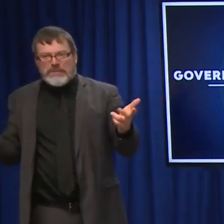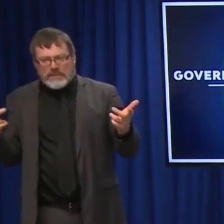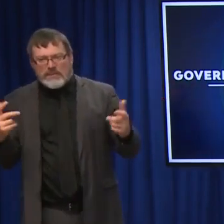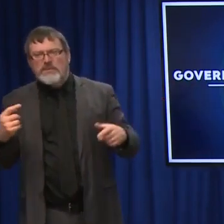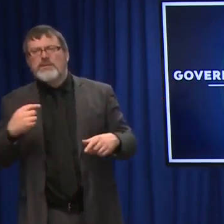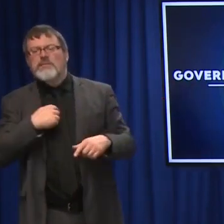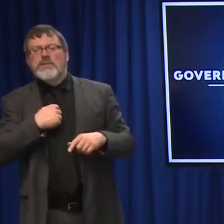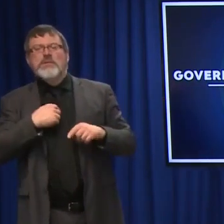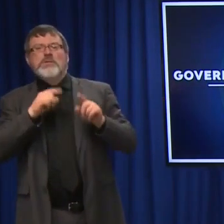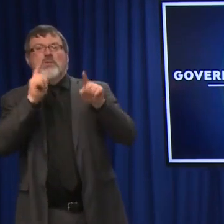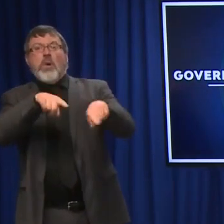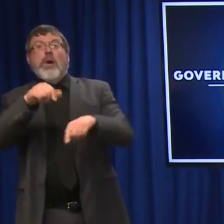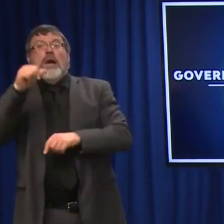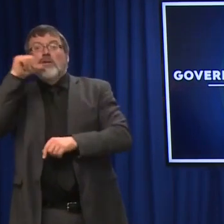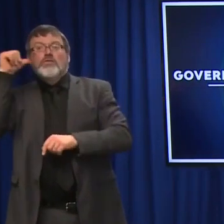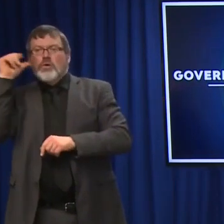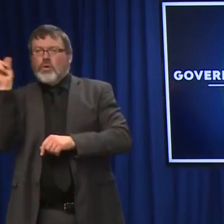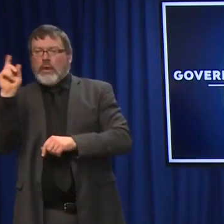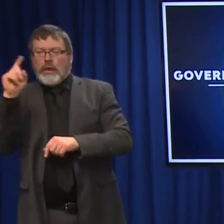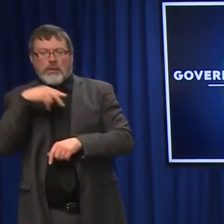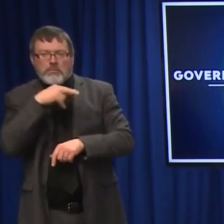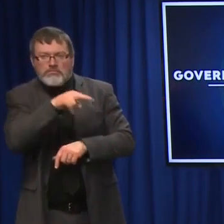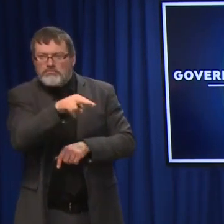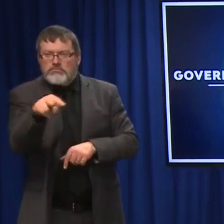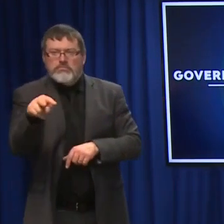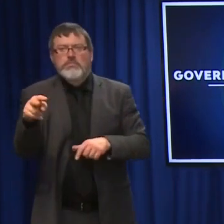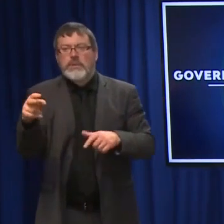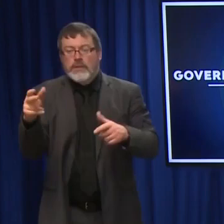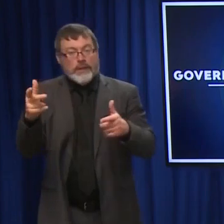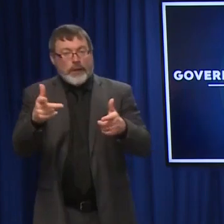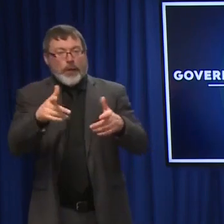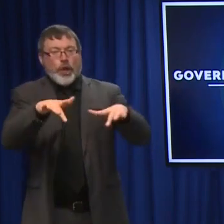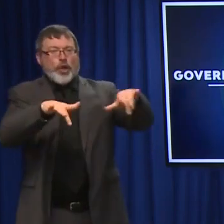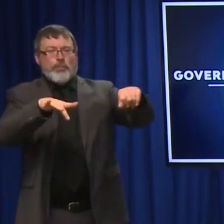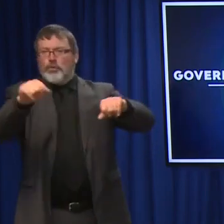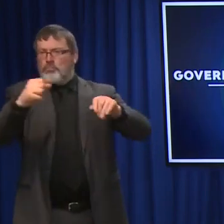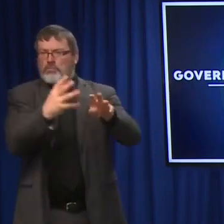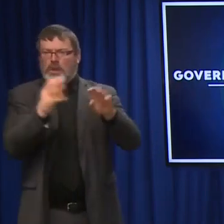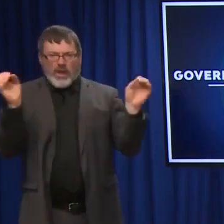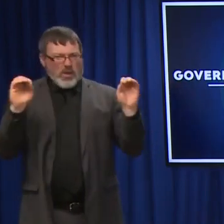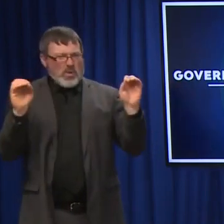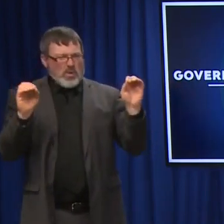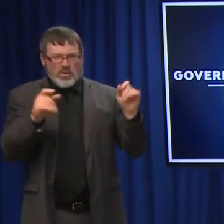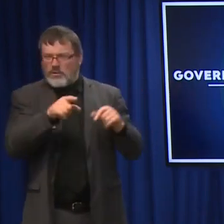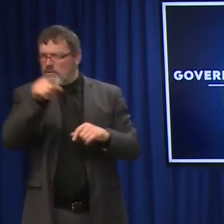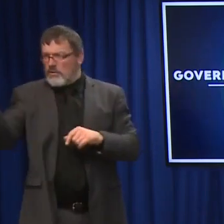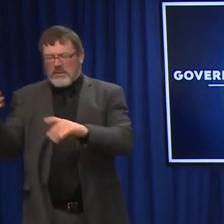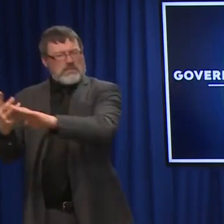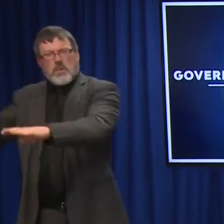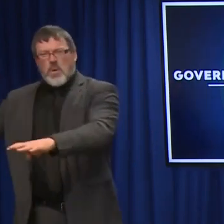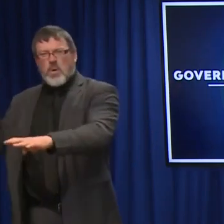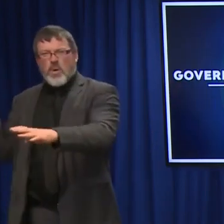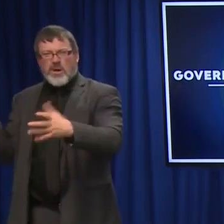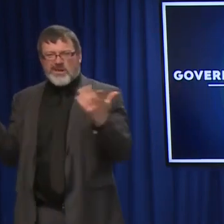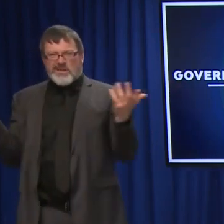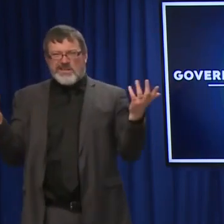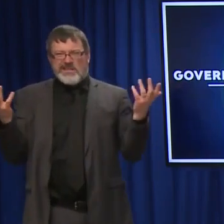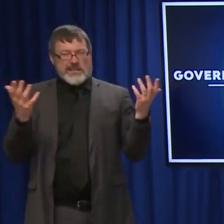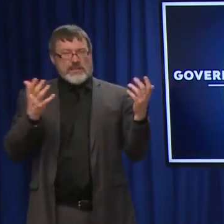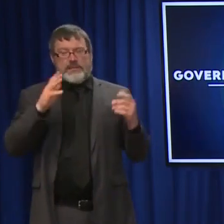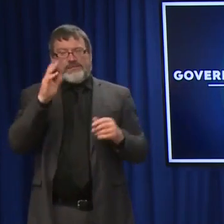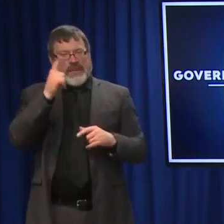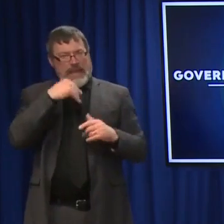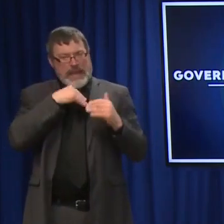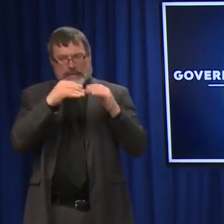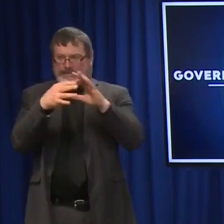same site I went to, and there was no wait at all. Is there a way on the website to let people know that this is a good time to go out